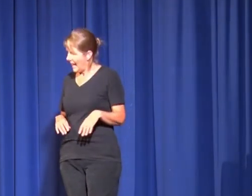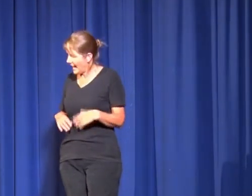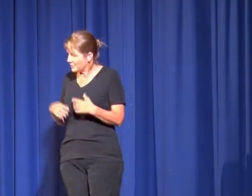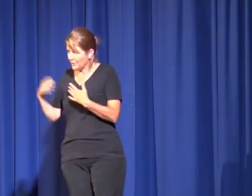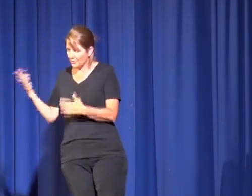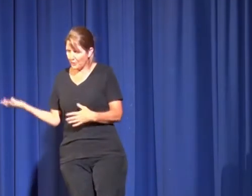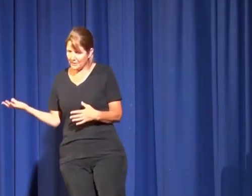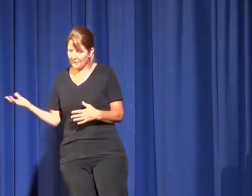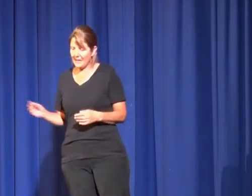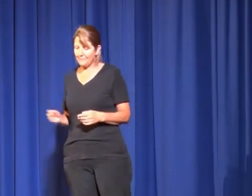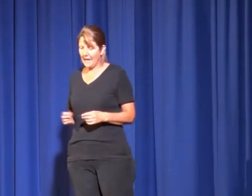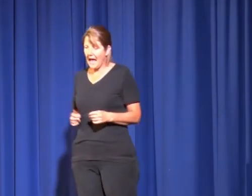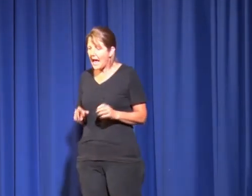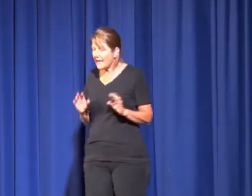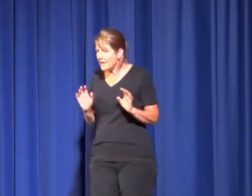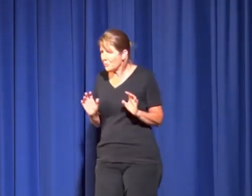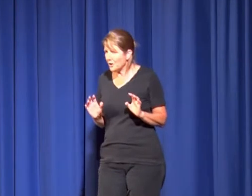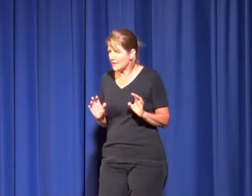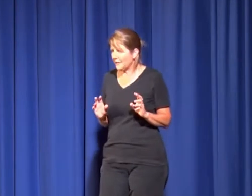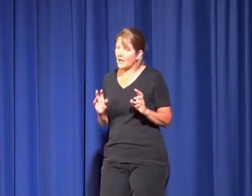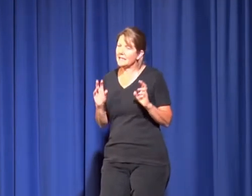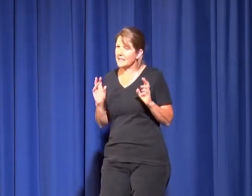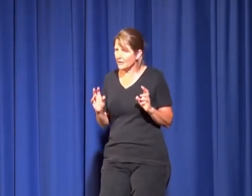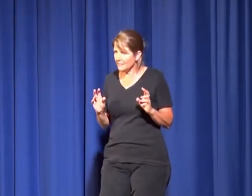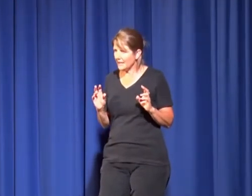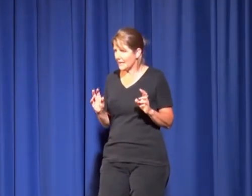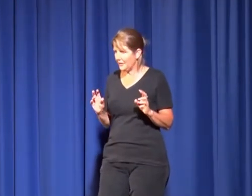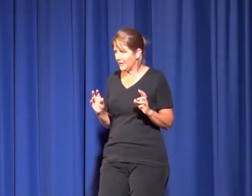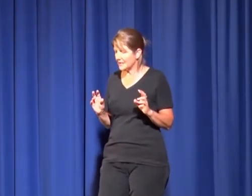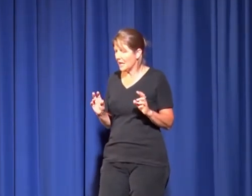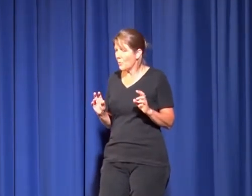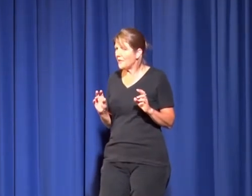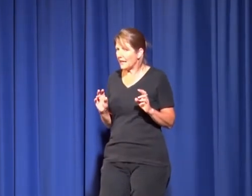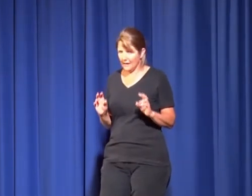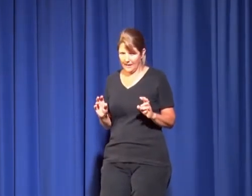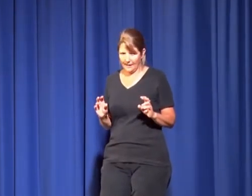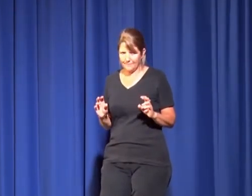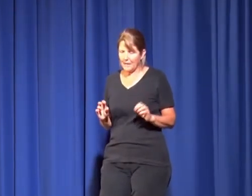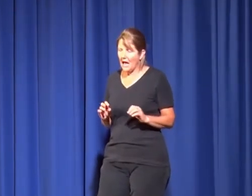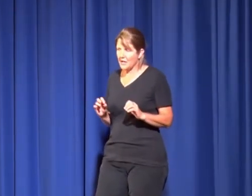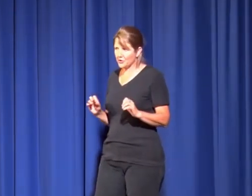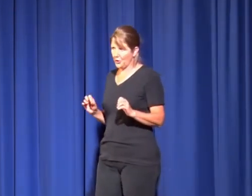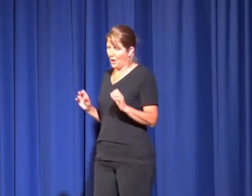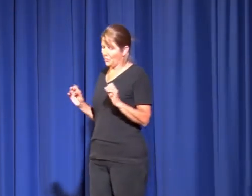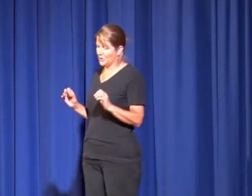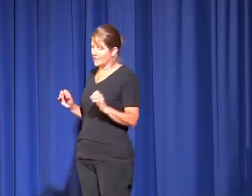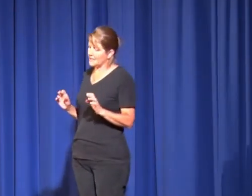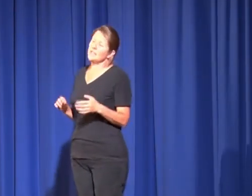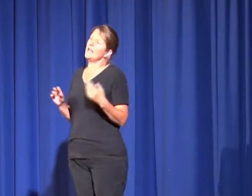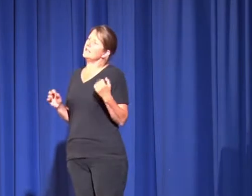and we'd all go up to the farm. And I even worked it out that I could tell my dad this without lying. So I said, yeah,